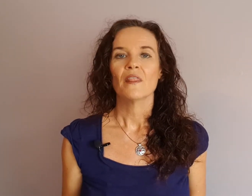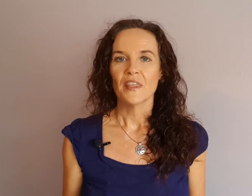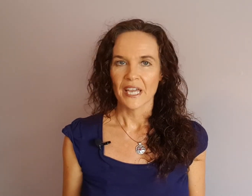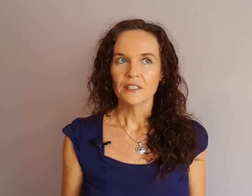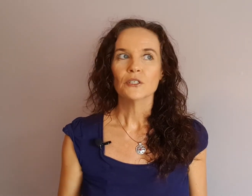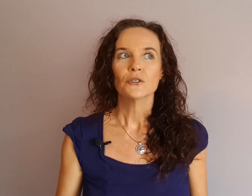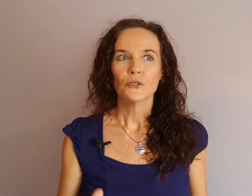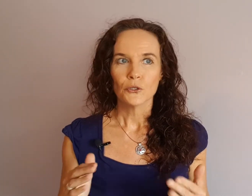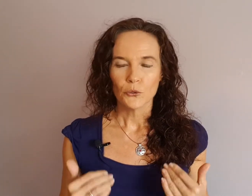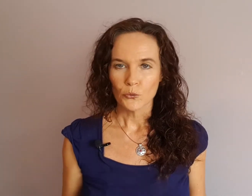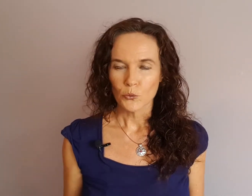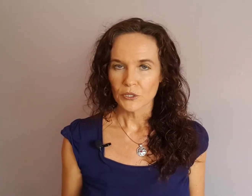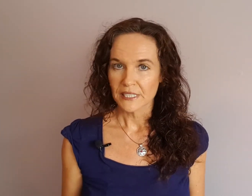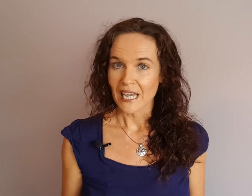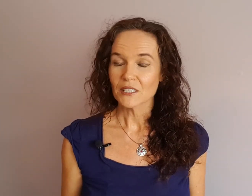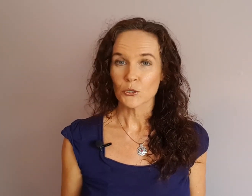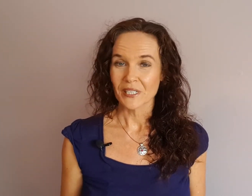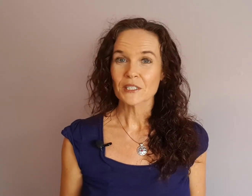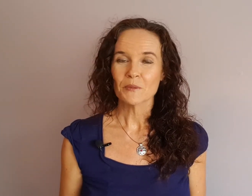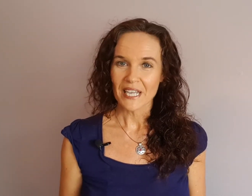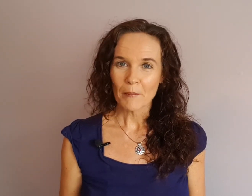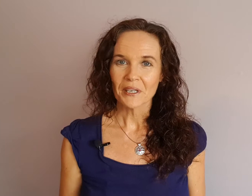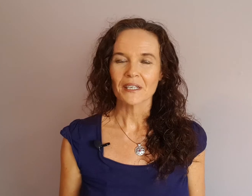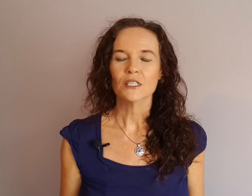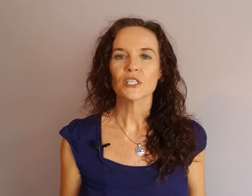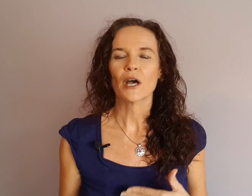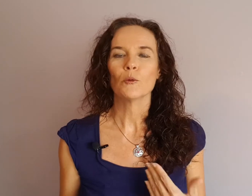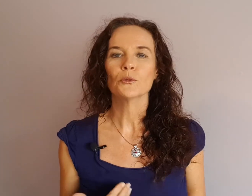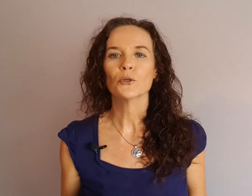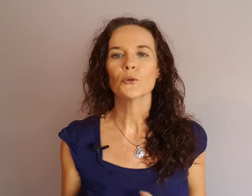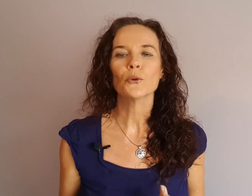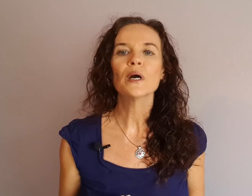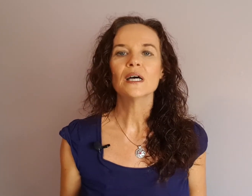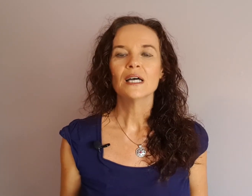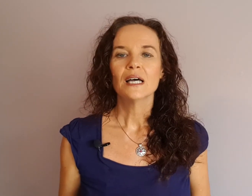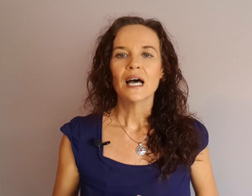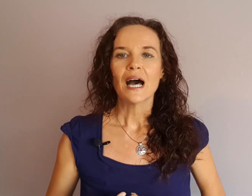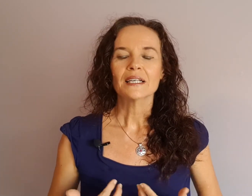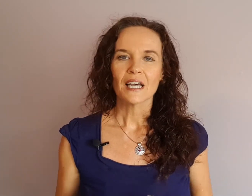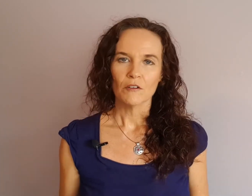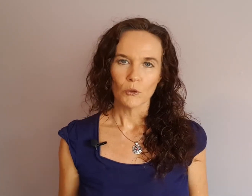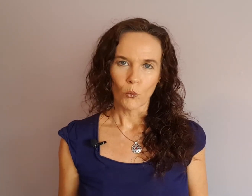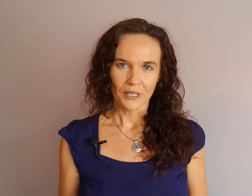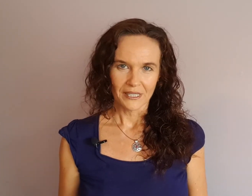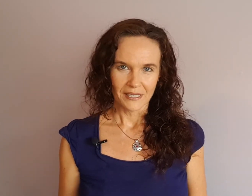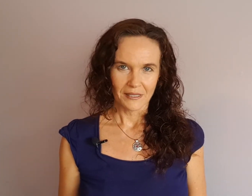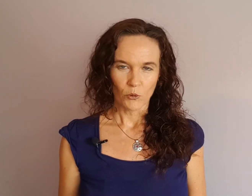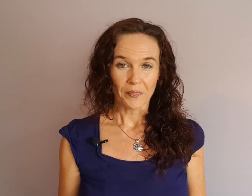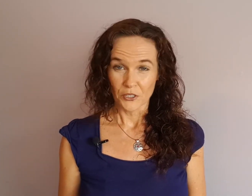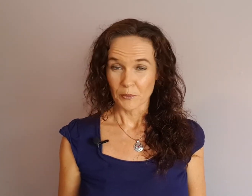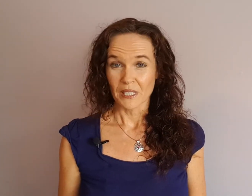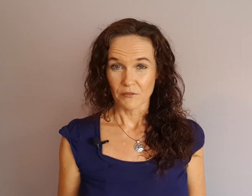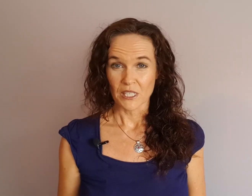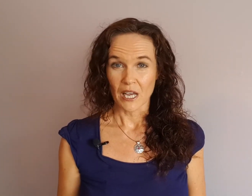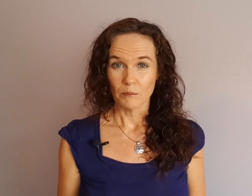Then you start doing some tapping to help you uncover what it is, what those beliefs are.